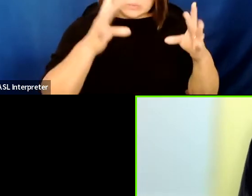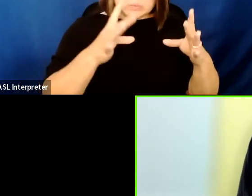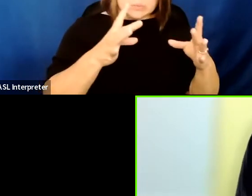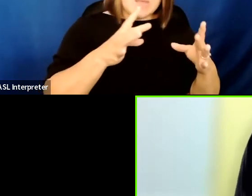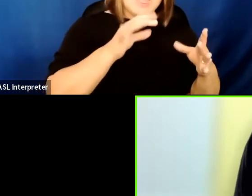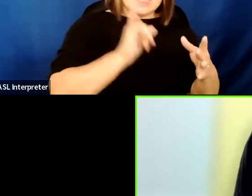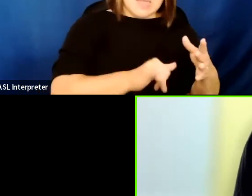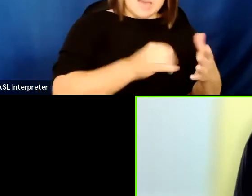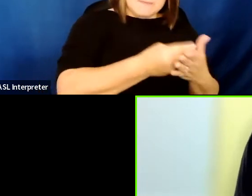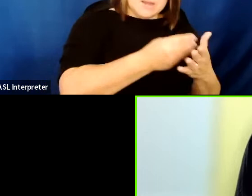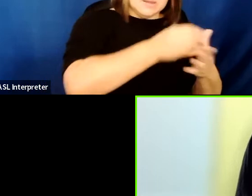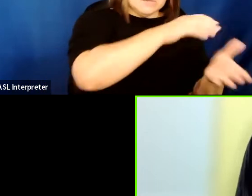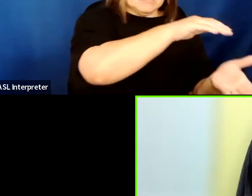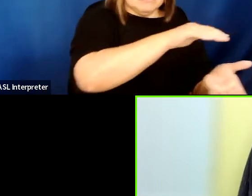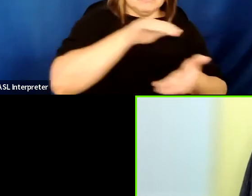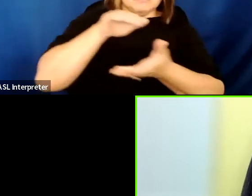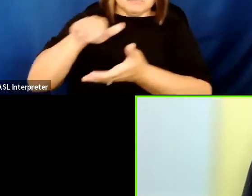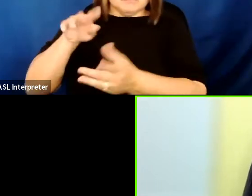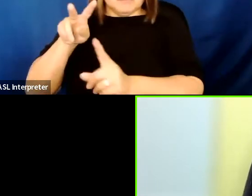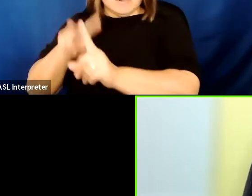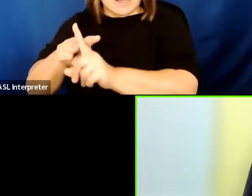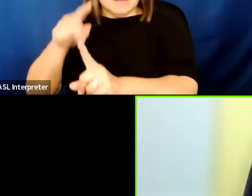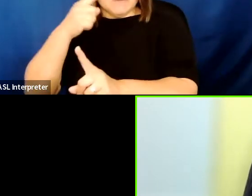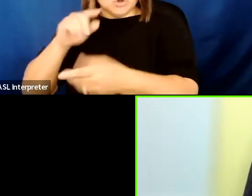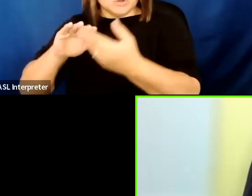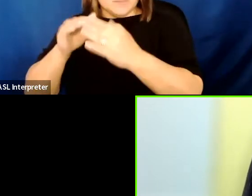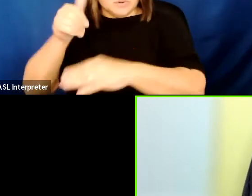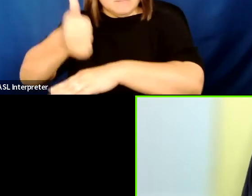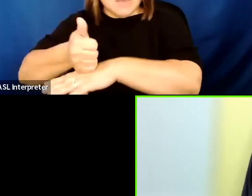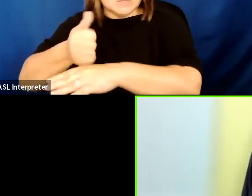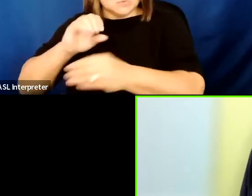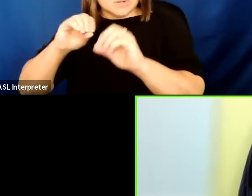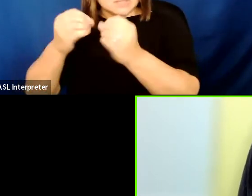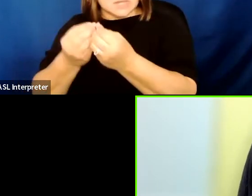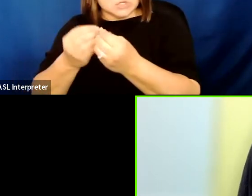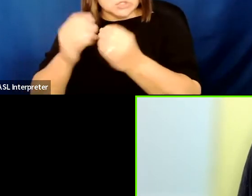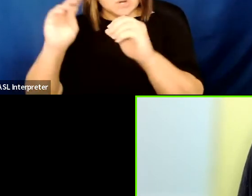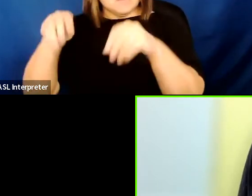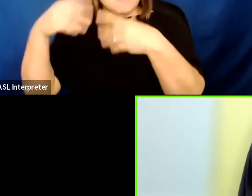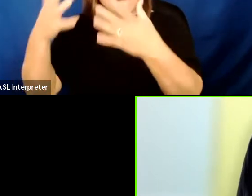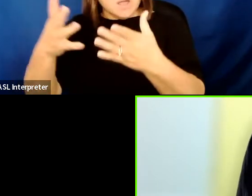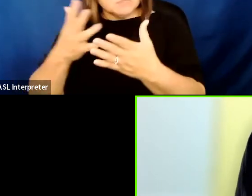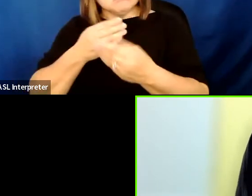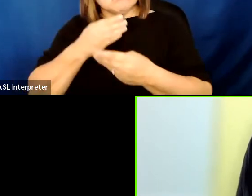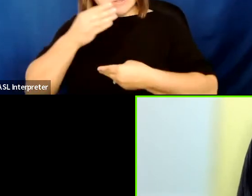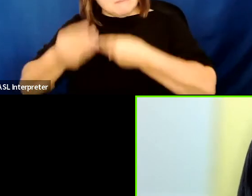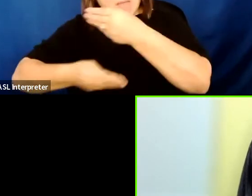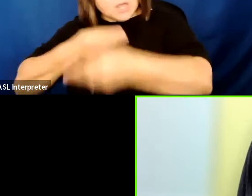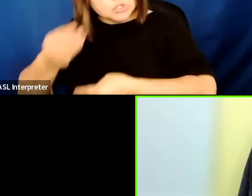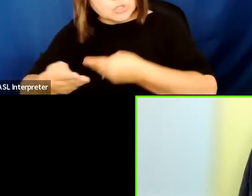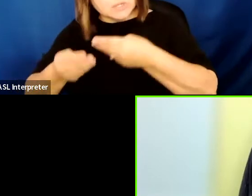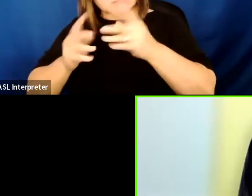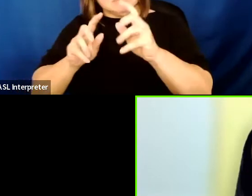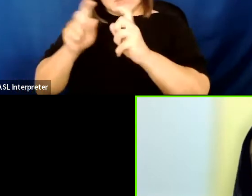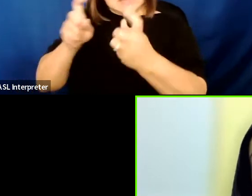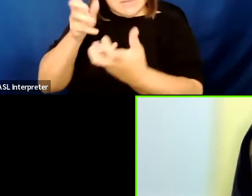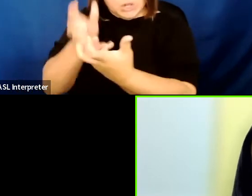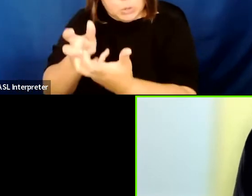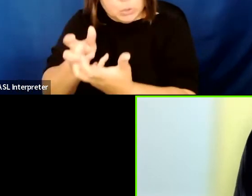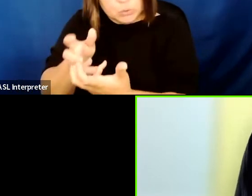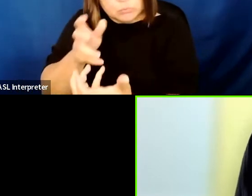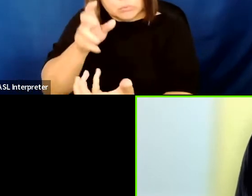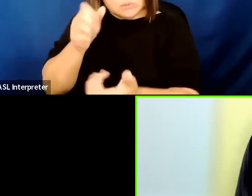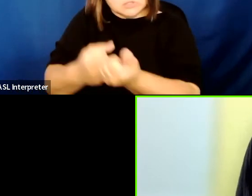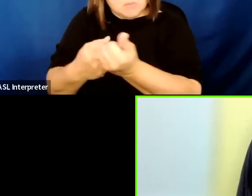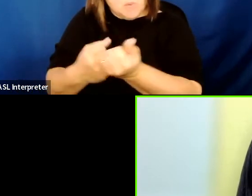community based organizations that provide compassionate and tailored support services to people who are